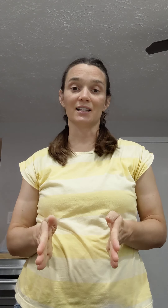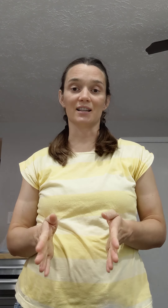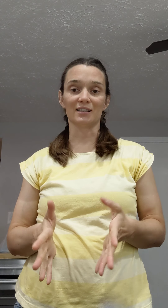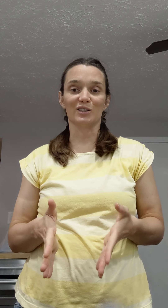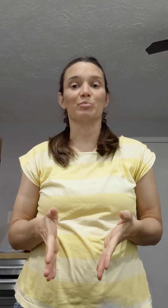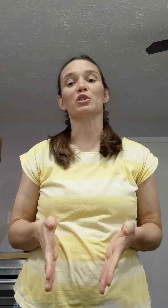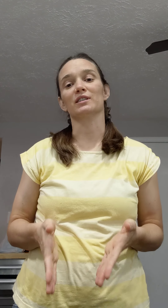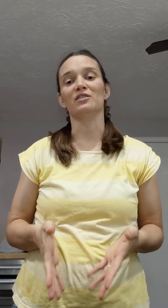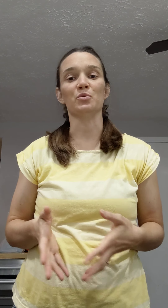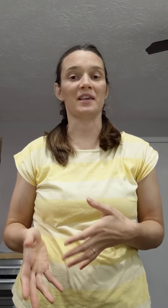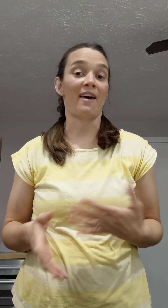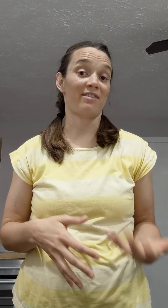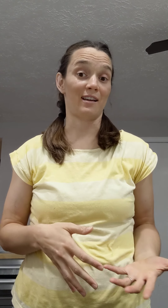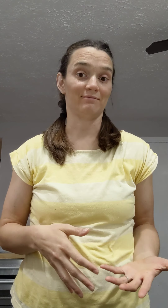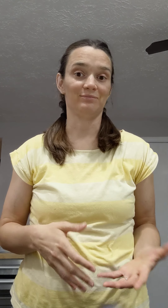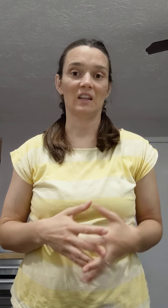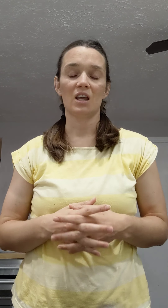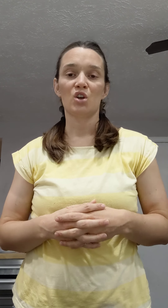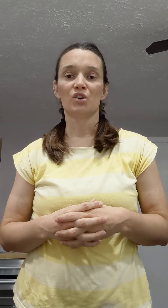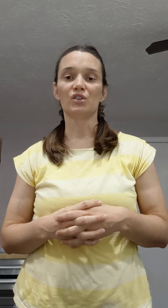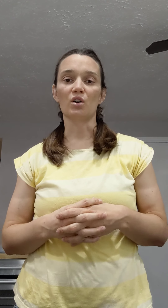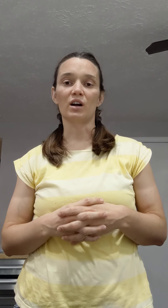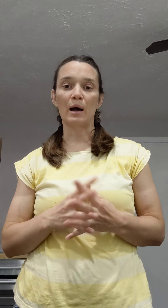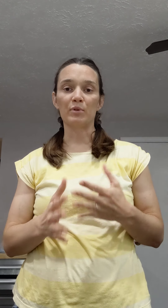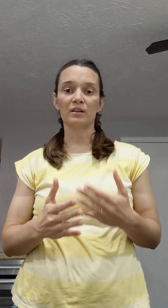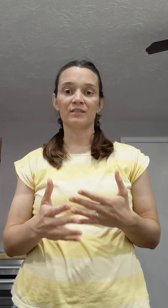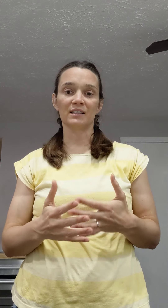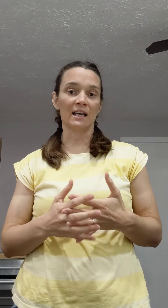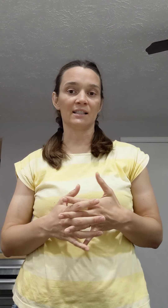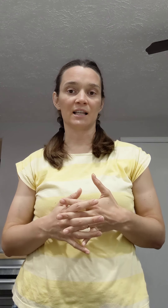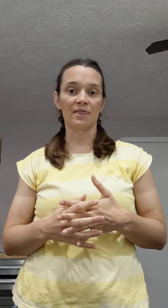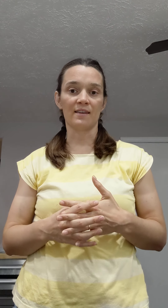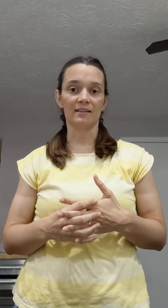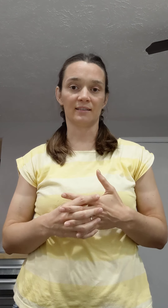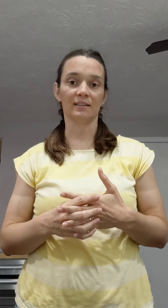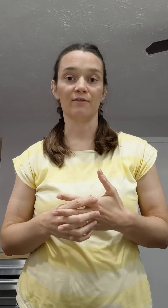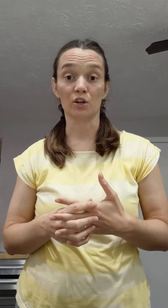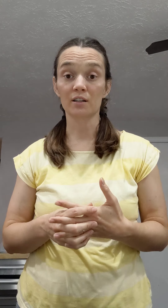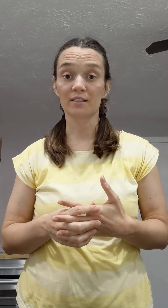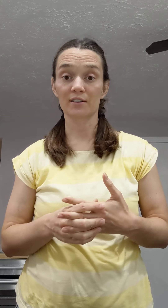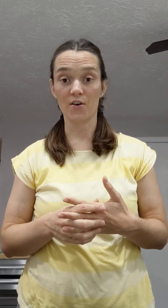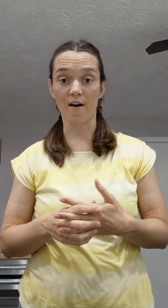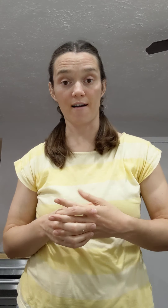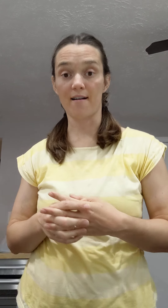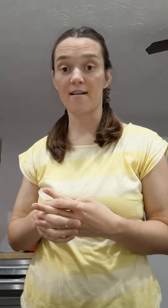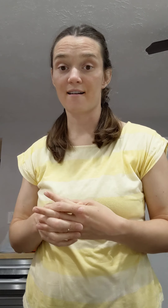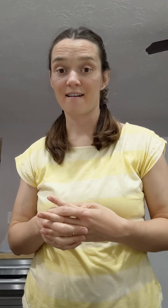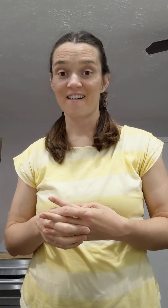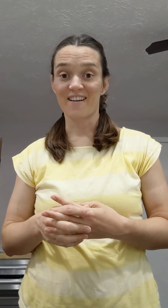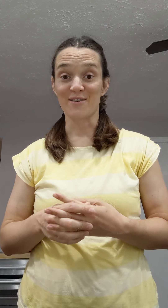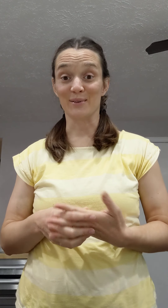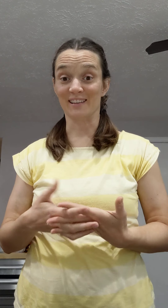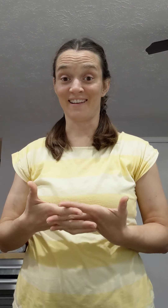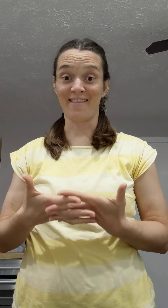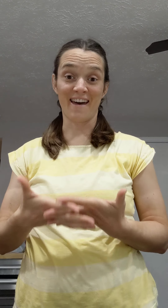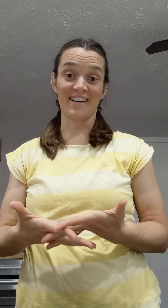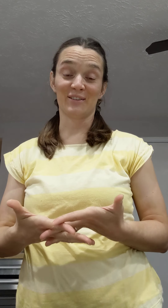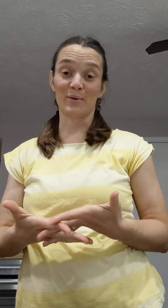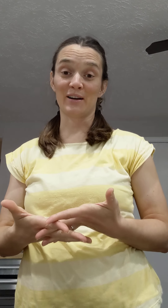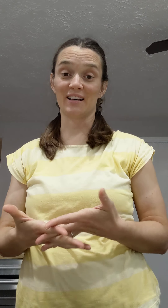says it's a person doing that thing. So a couple of the signs in this verse are using that. So I wanted